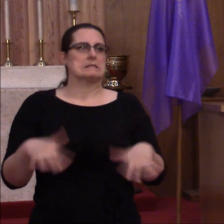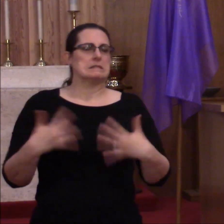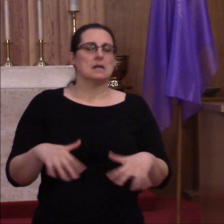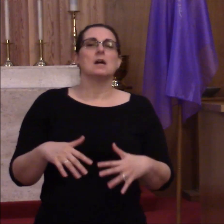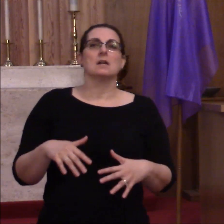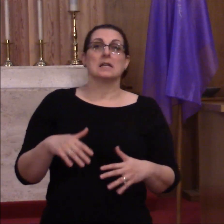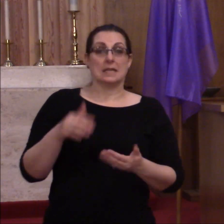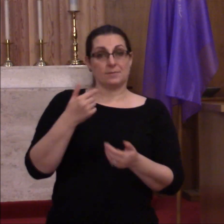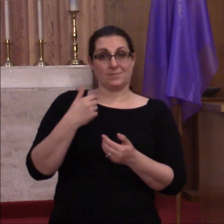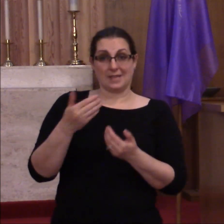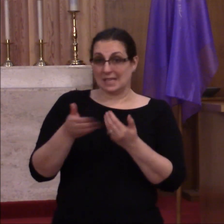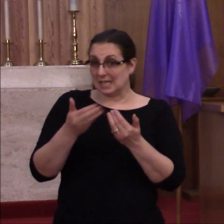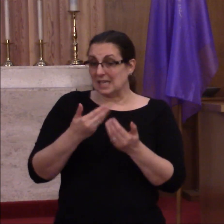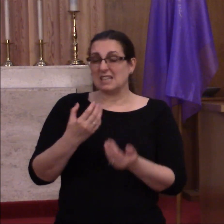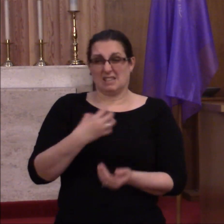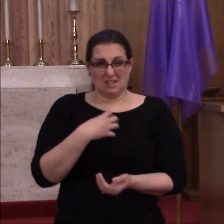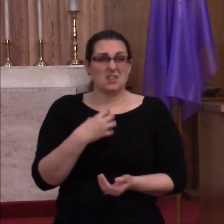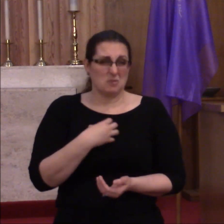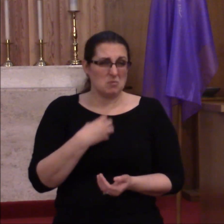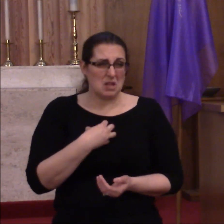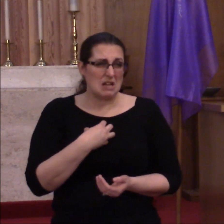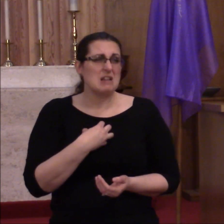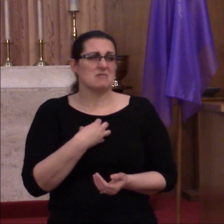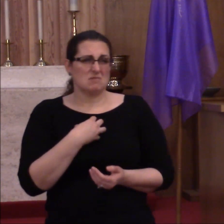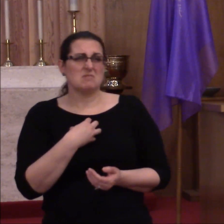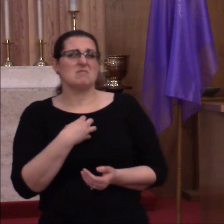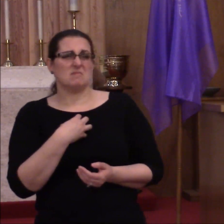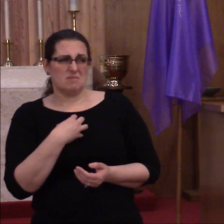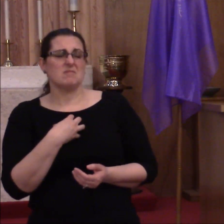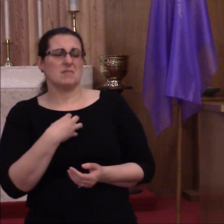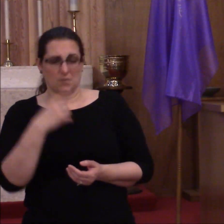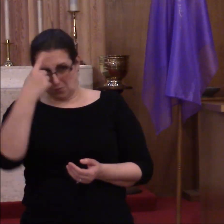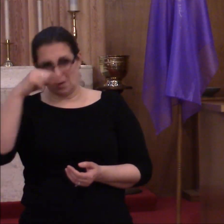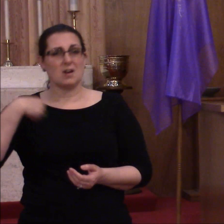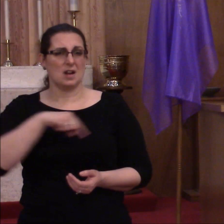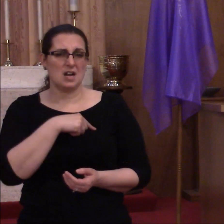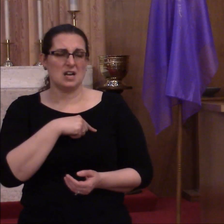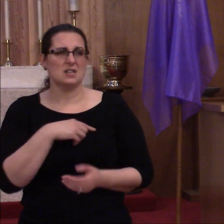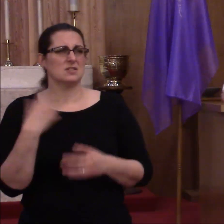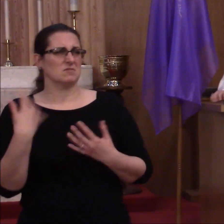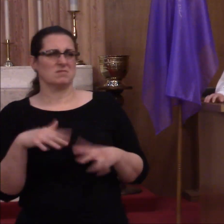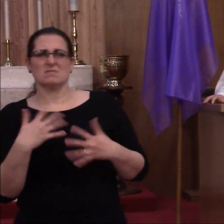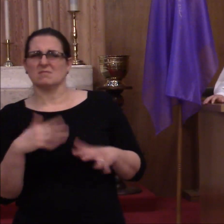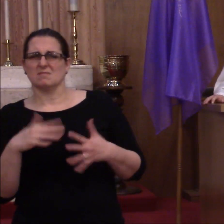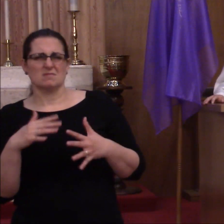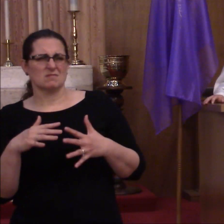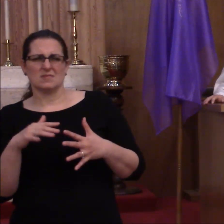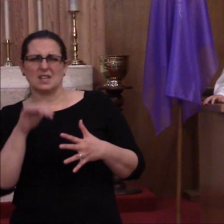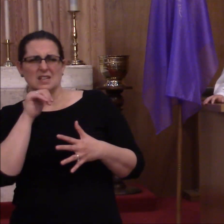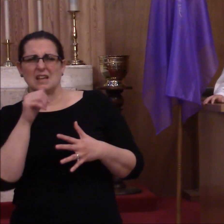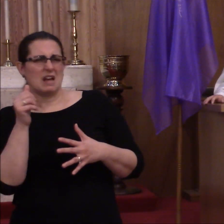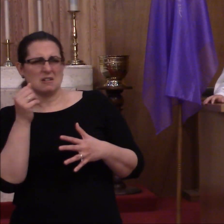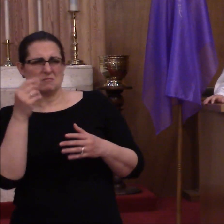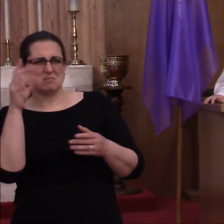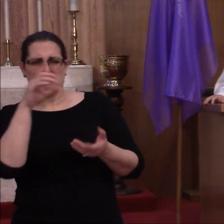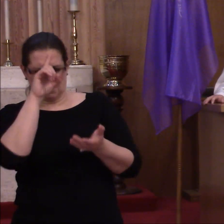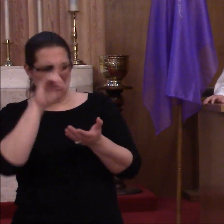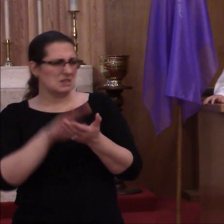to grumble like the Israelites and be critical. It's easy for us to be skeptical like the disciples.